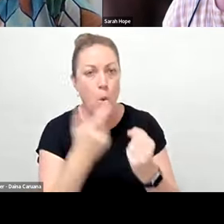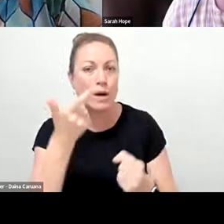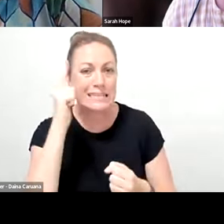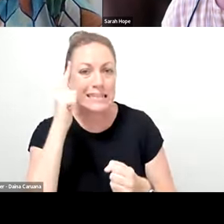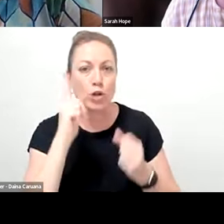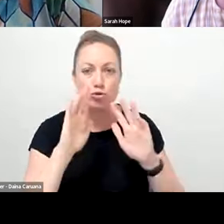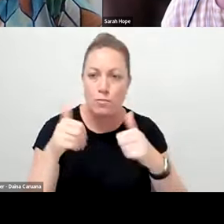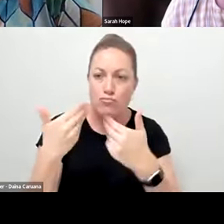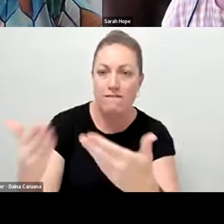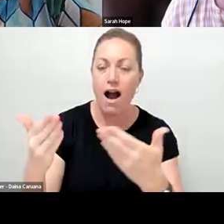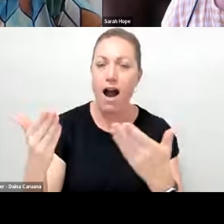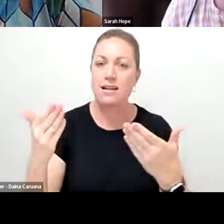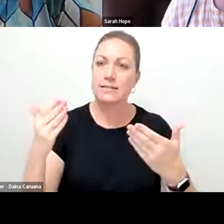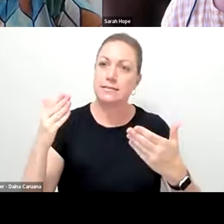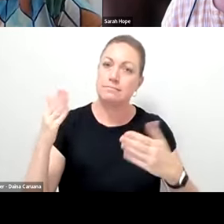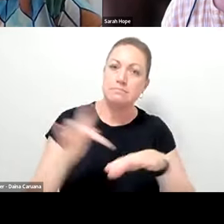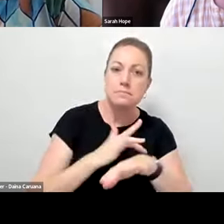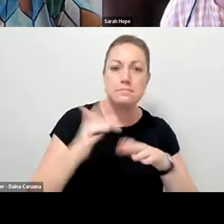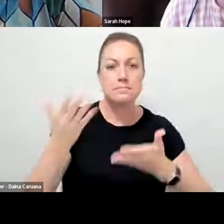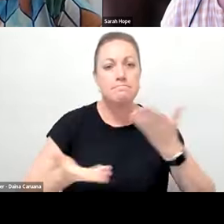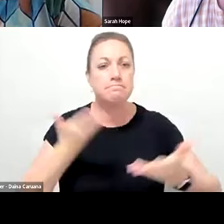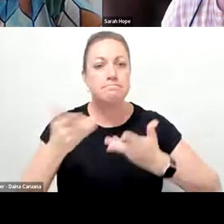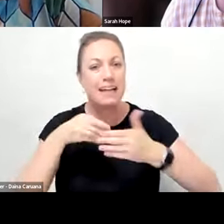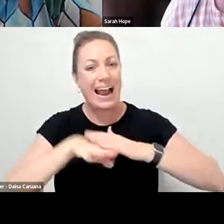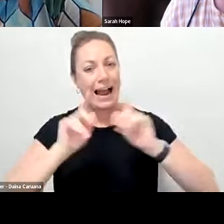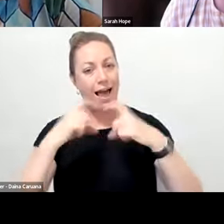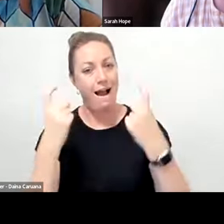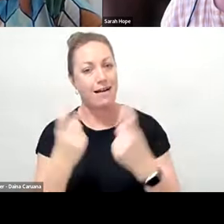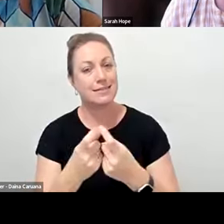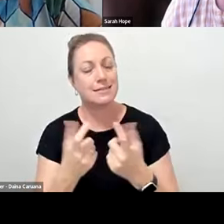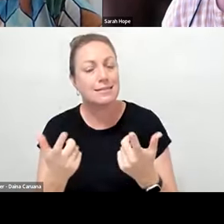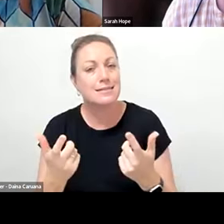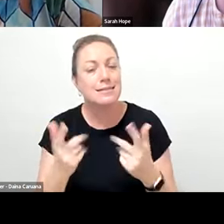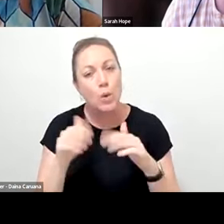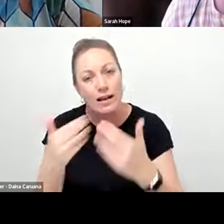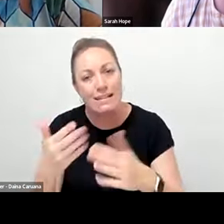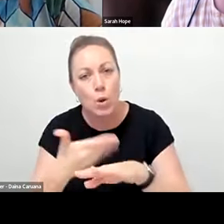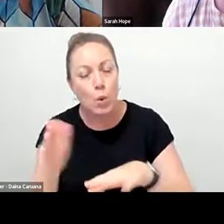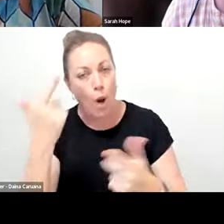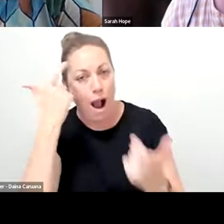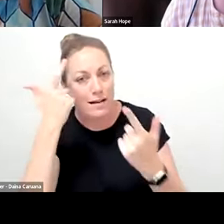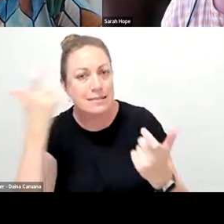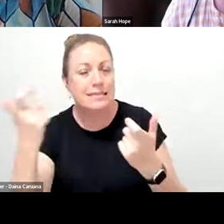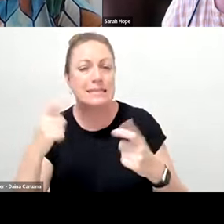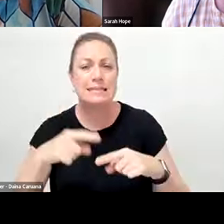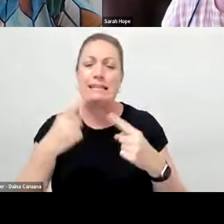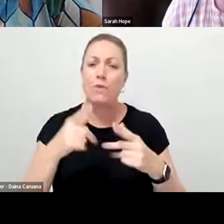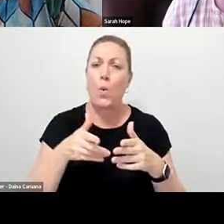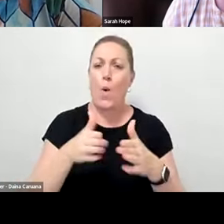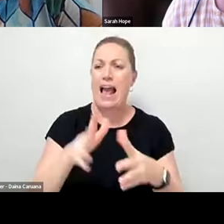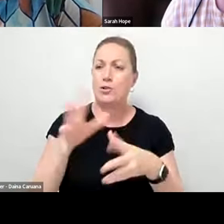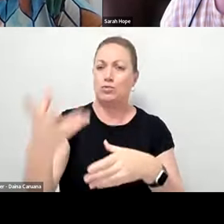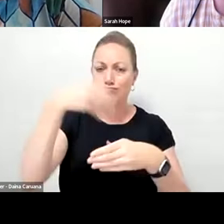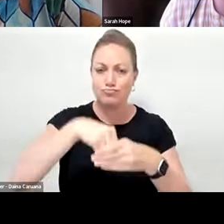need that support to come up with new ideas and different ways of engaging that the students that they're